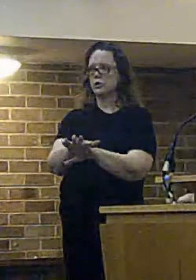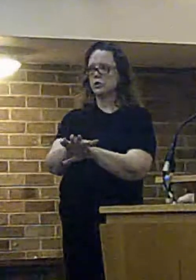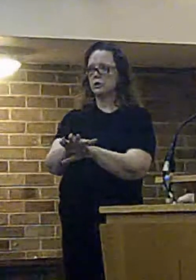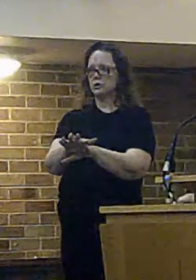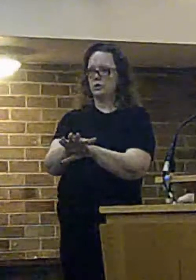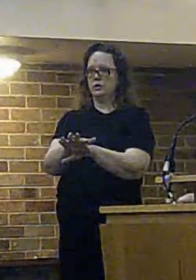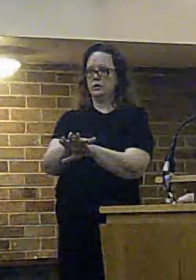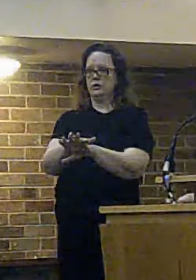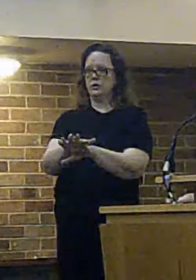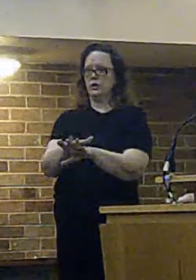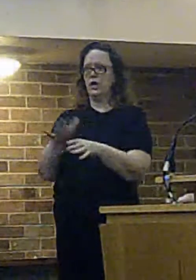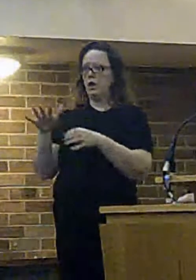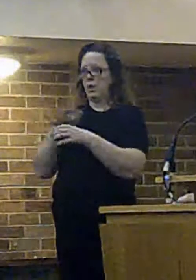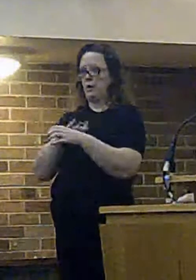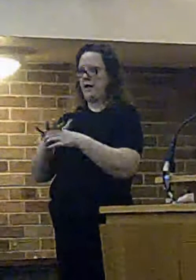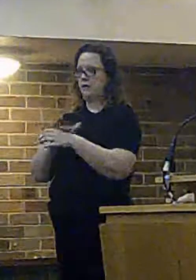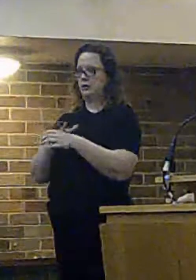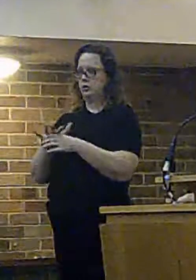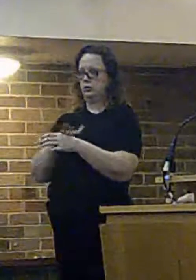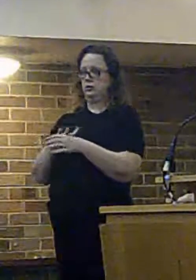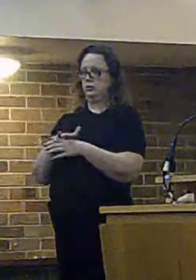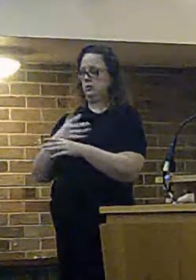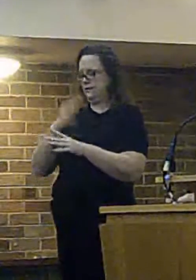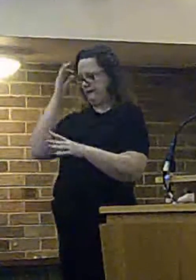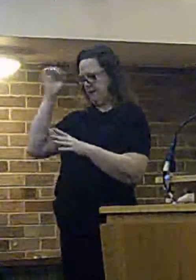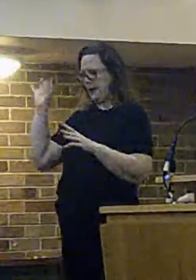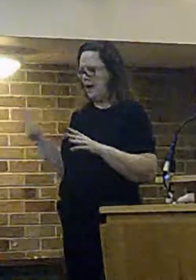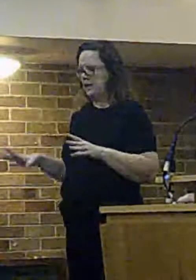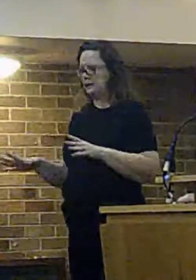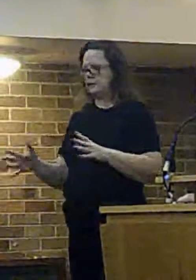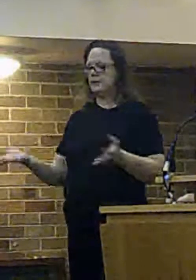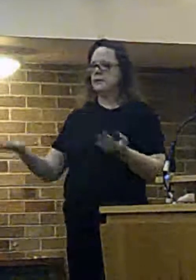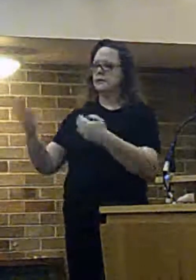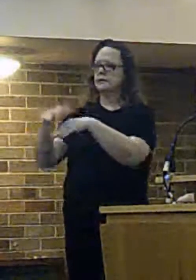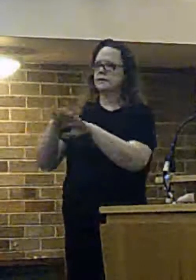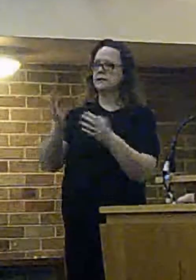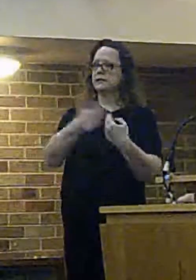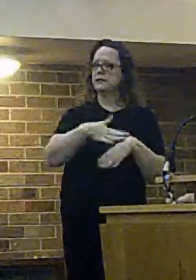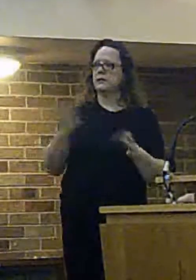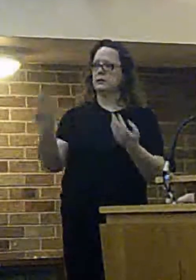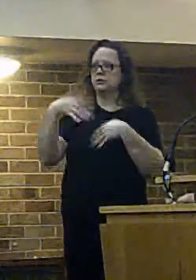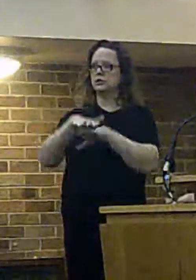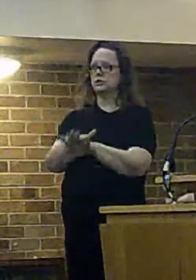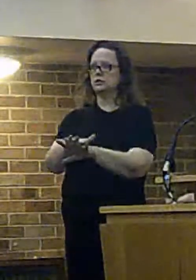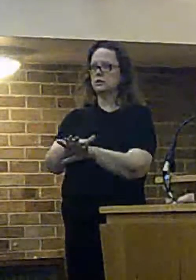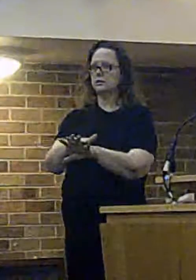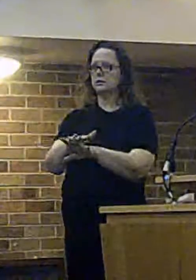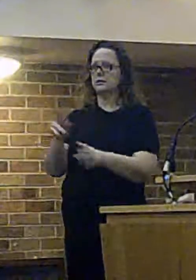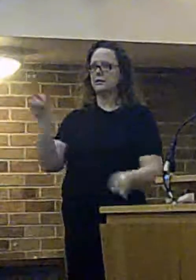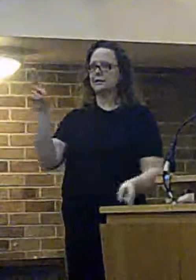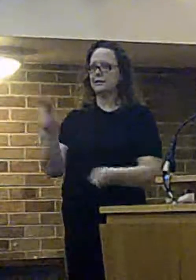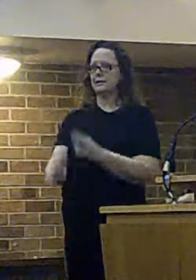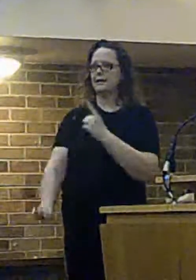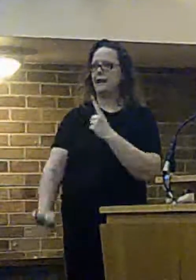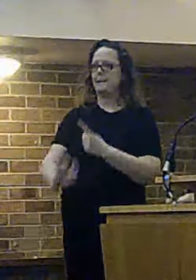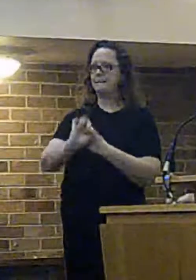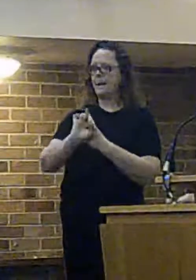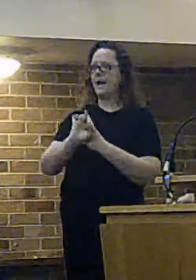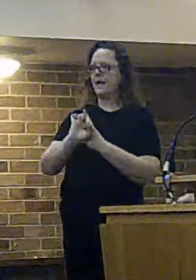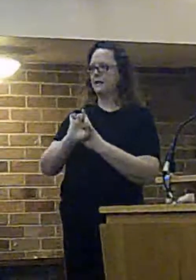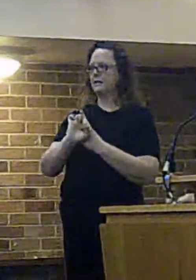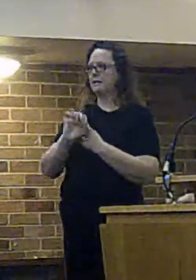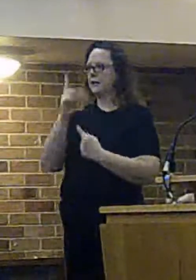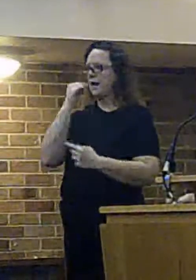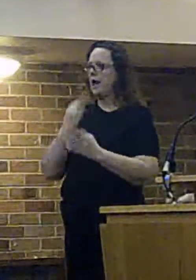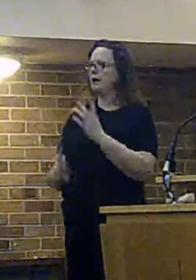around appropriateness or otherwise station mergers do result in the least impact of outcome that we can achieve